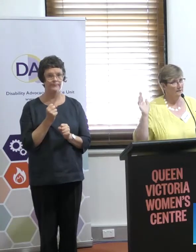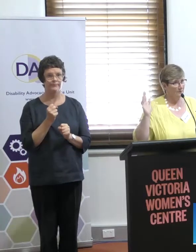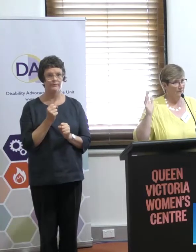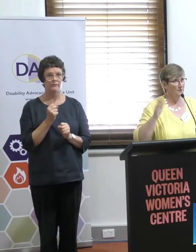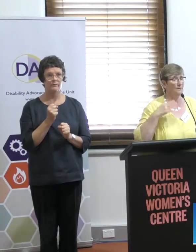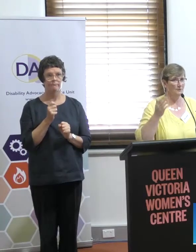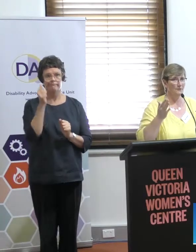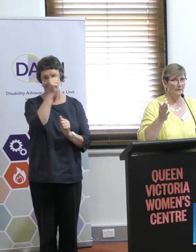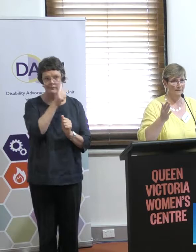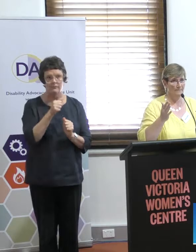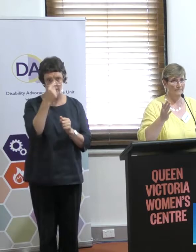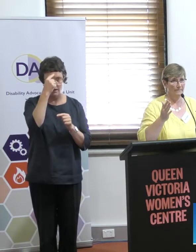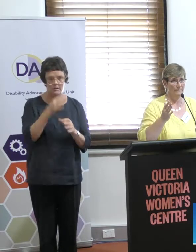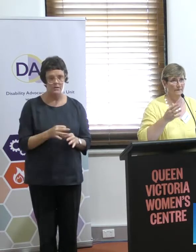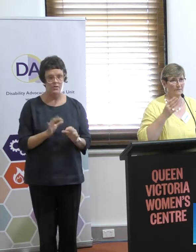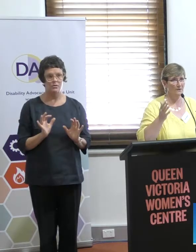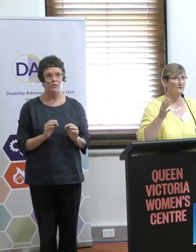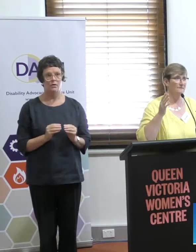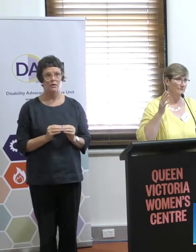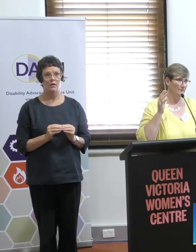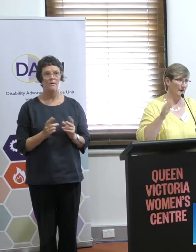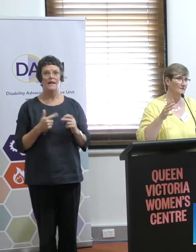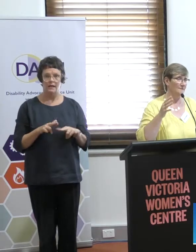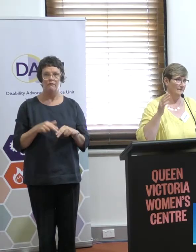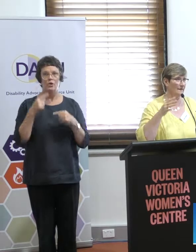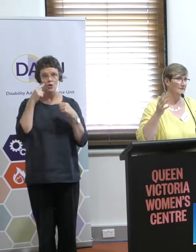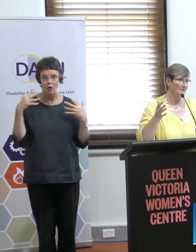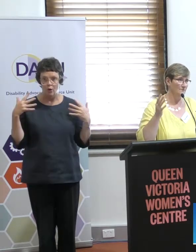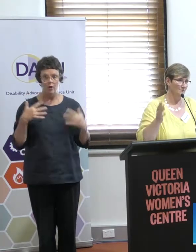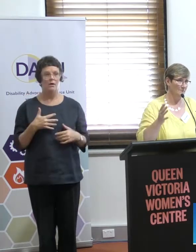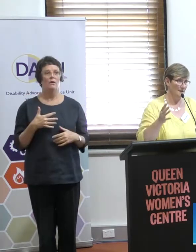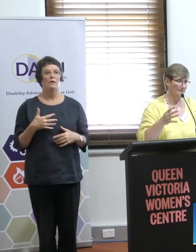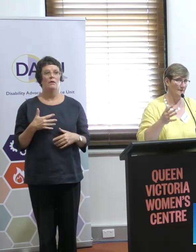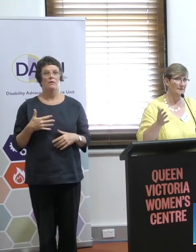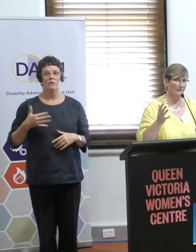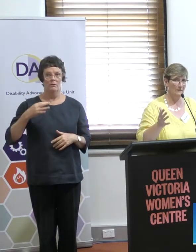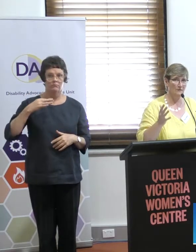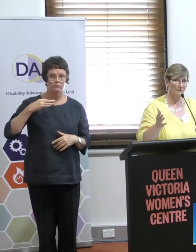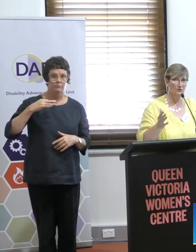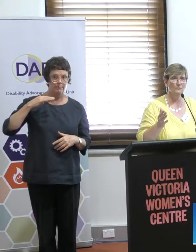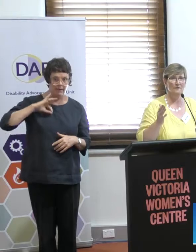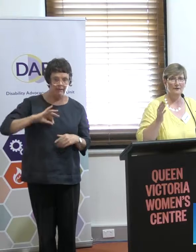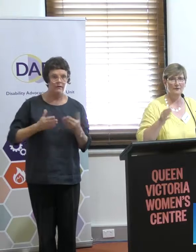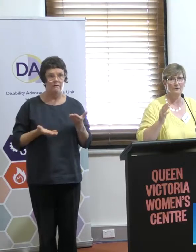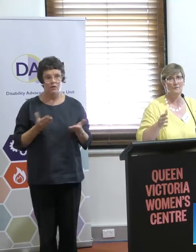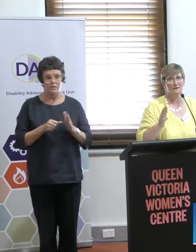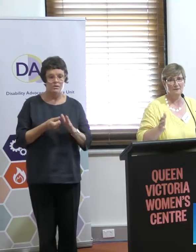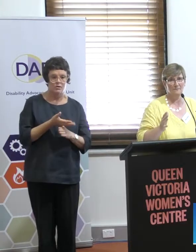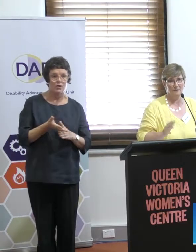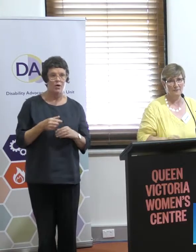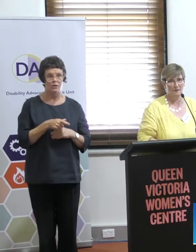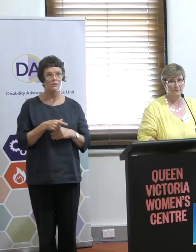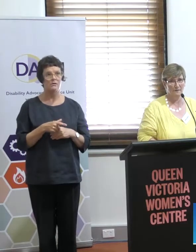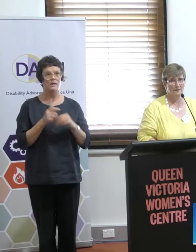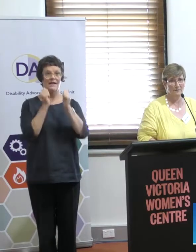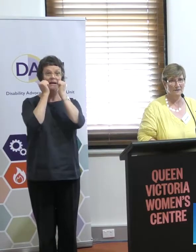of wriggle out of because you are showing them a solid, valid, validated piece of evidence that shows that they are not wasting